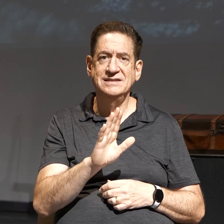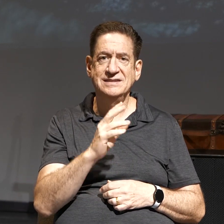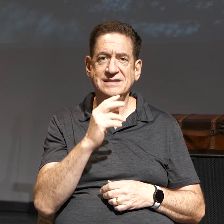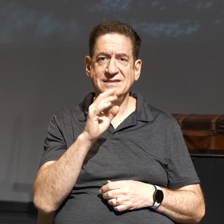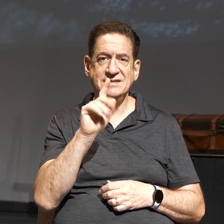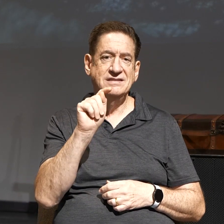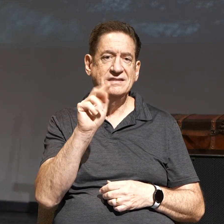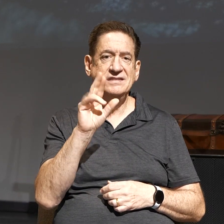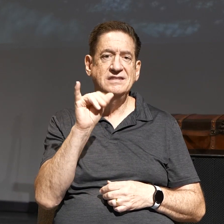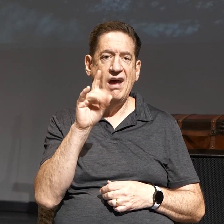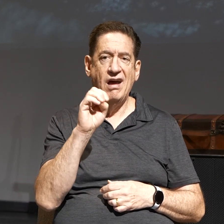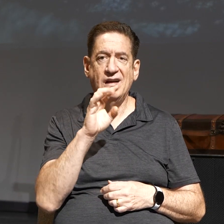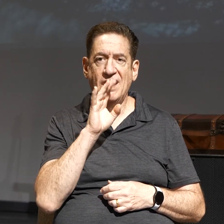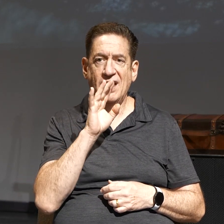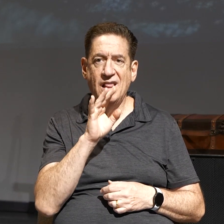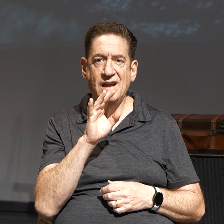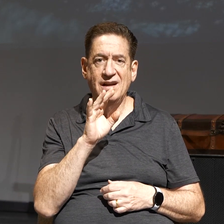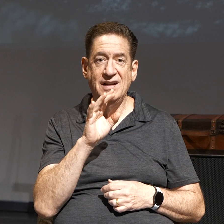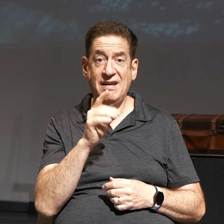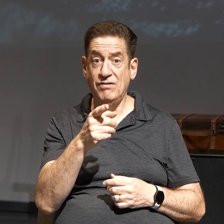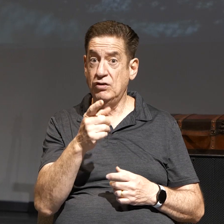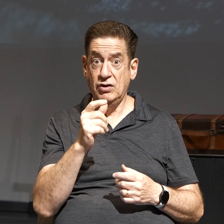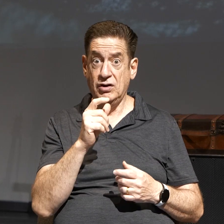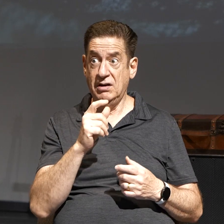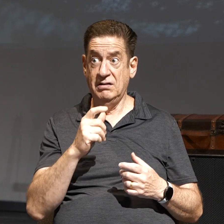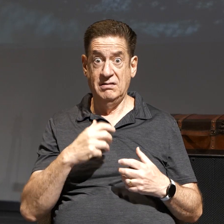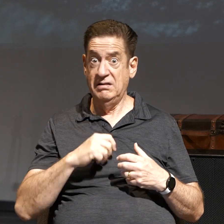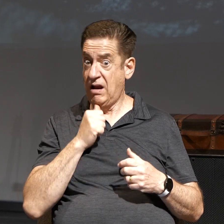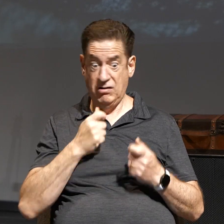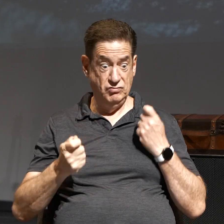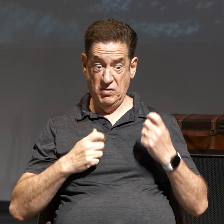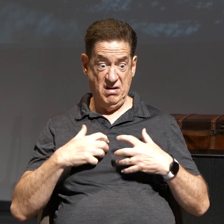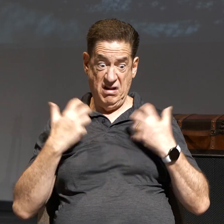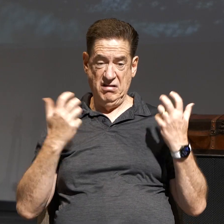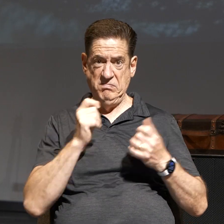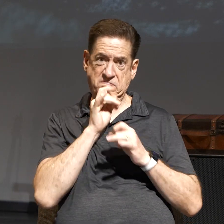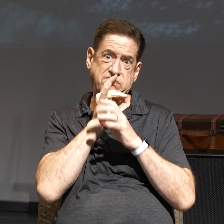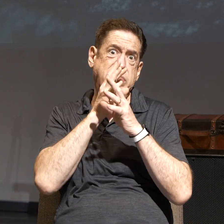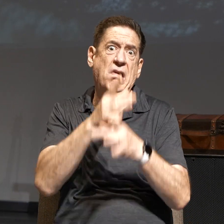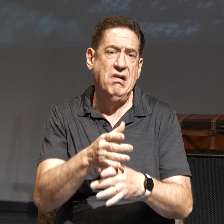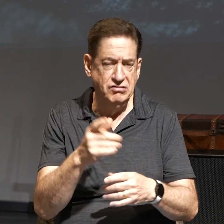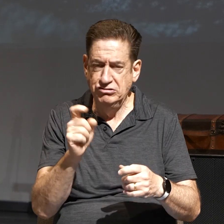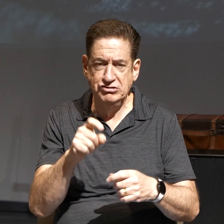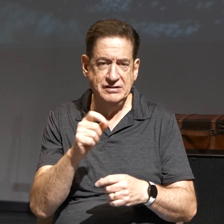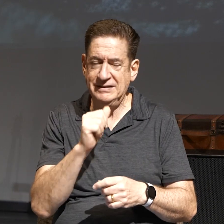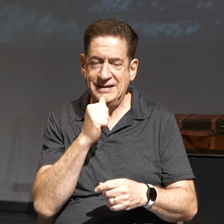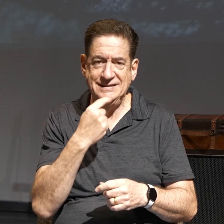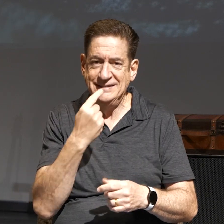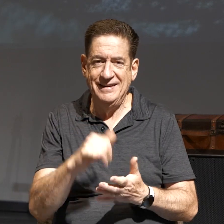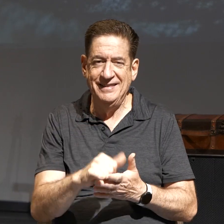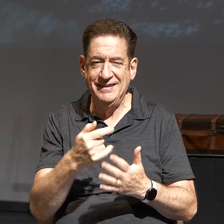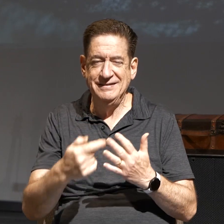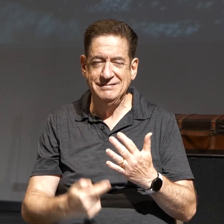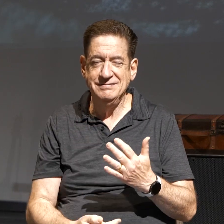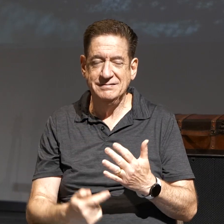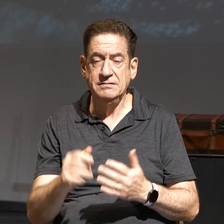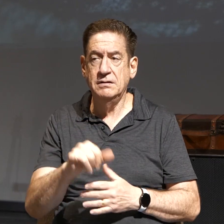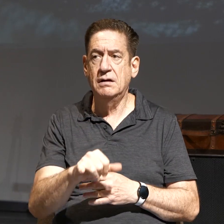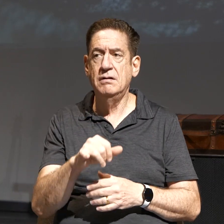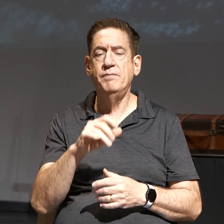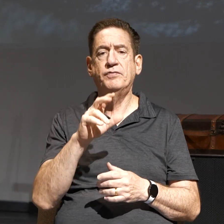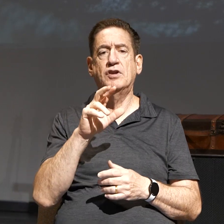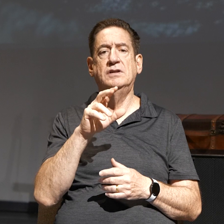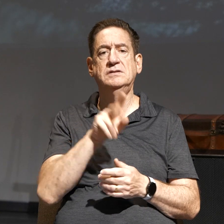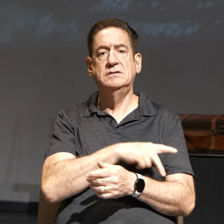you can't control your anger, you're not going to be able to control your tongue. You're going to say things you probably shouldn't have said. And that's what He's talking about here. And listen to what He says. Psalm 39